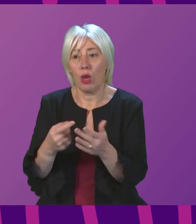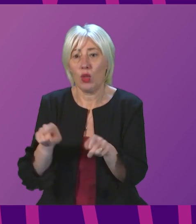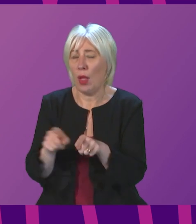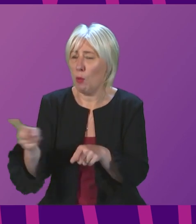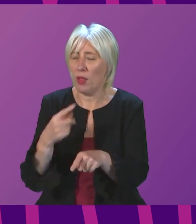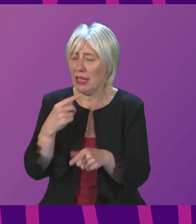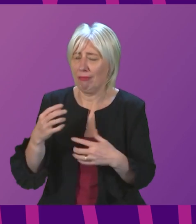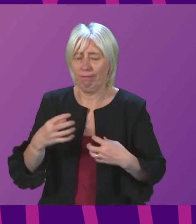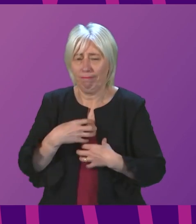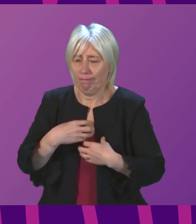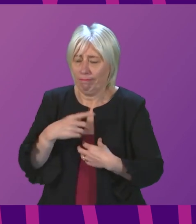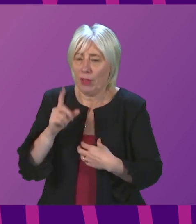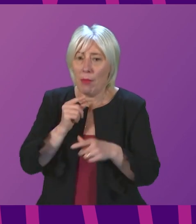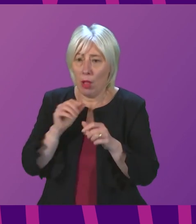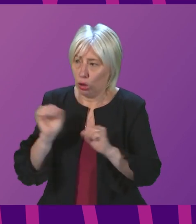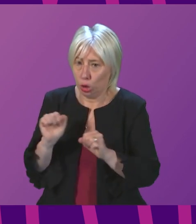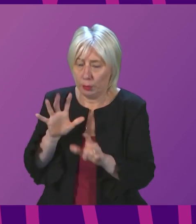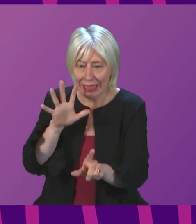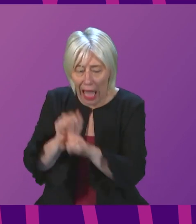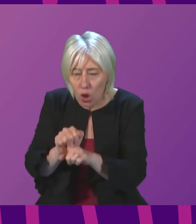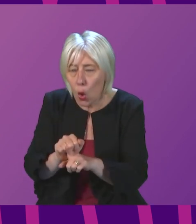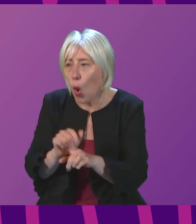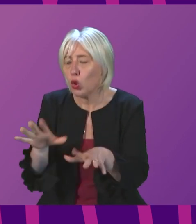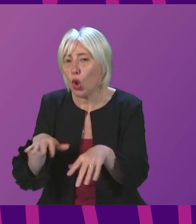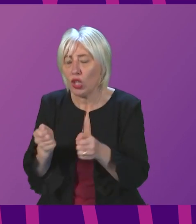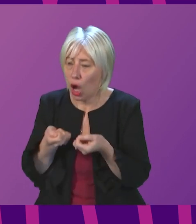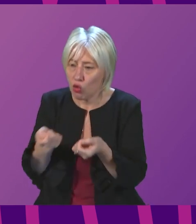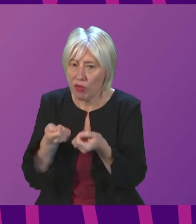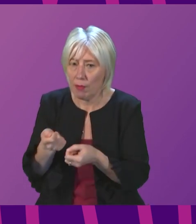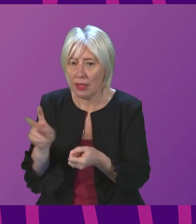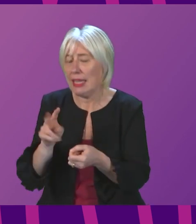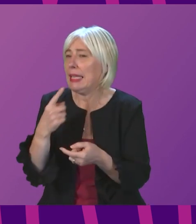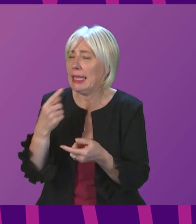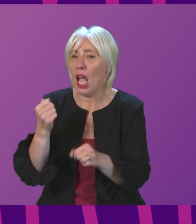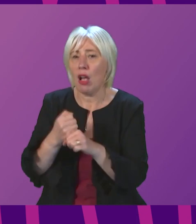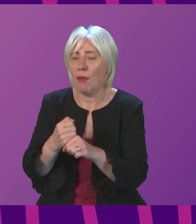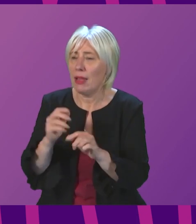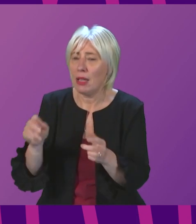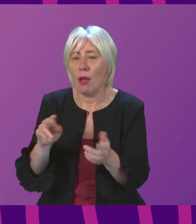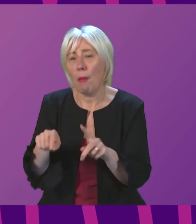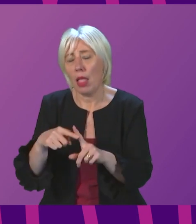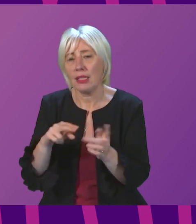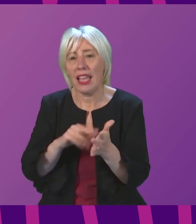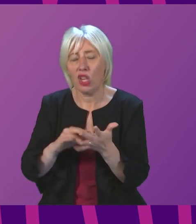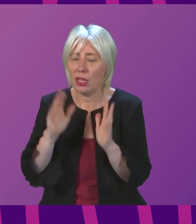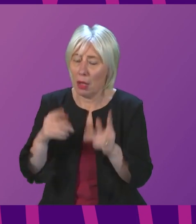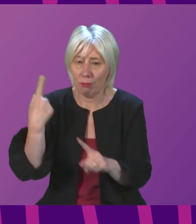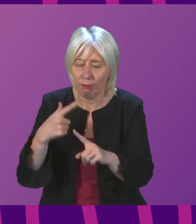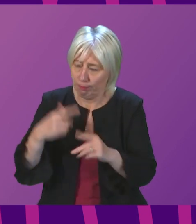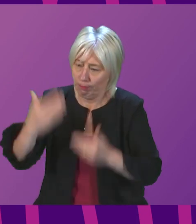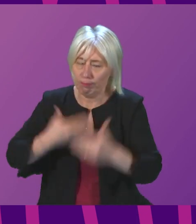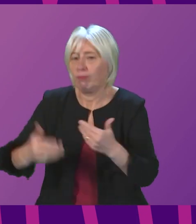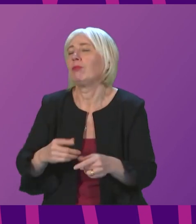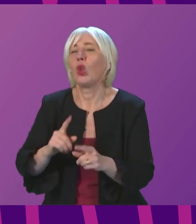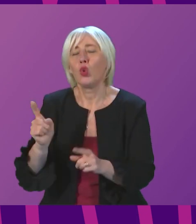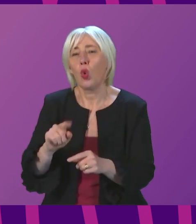diagnosed and waiting to start treatment. They have said that swift action is needed from government and NHS leaders. What action is the First Minister